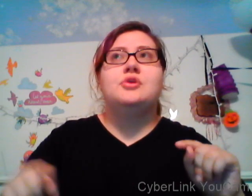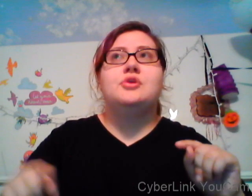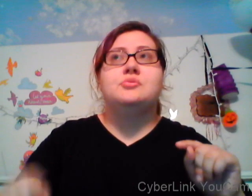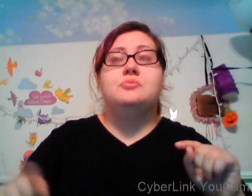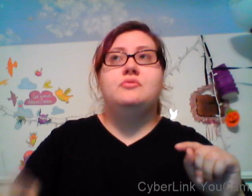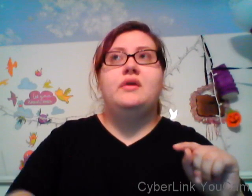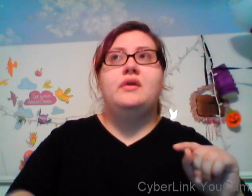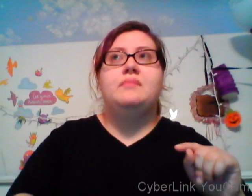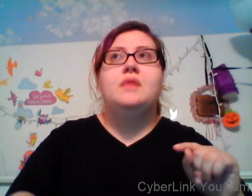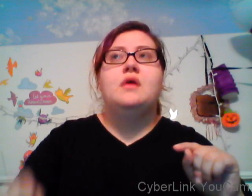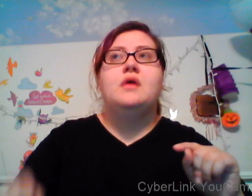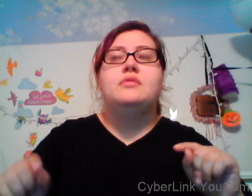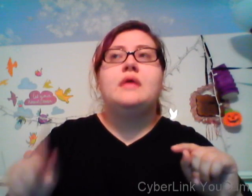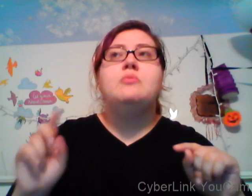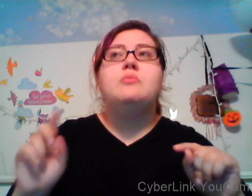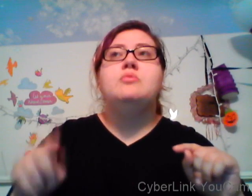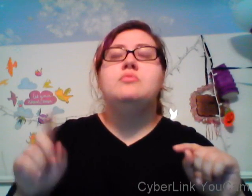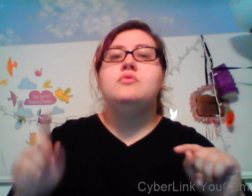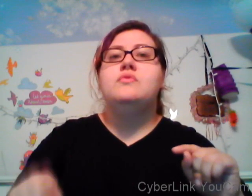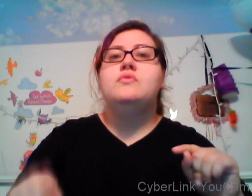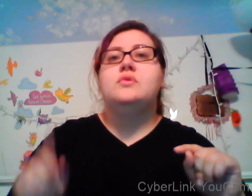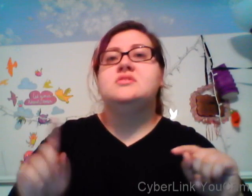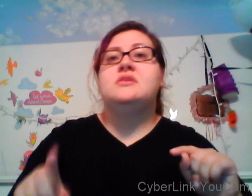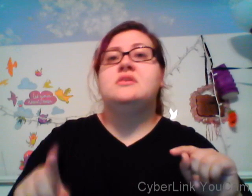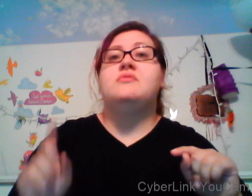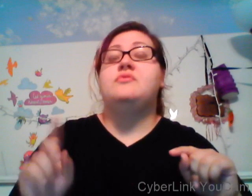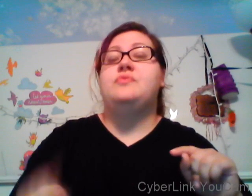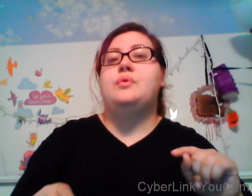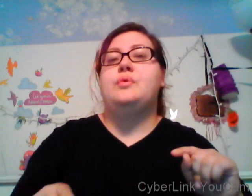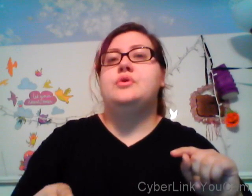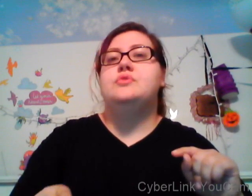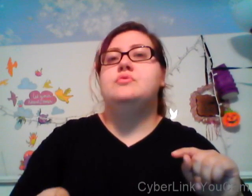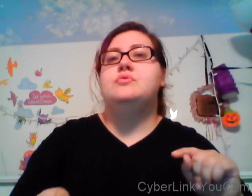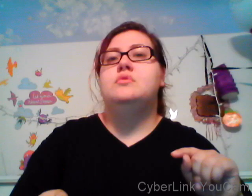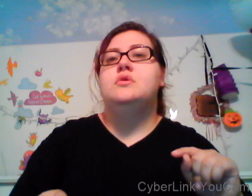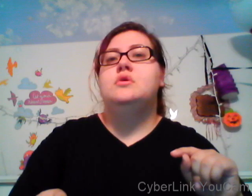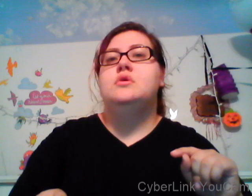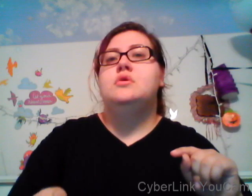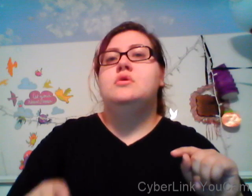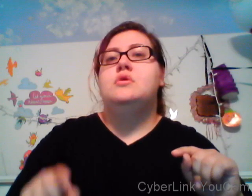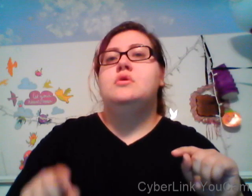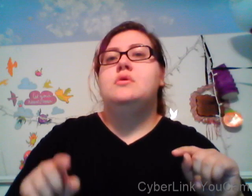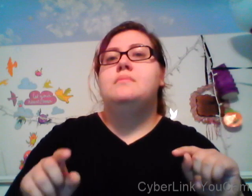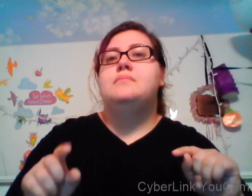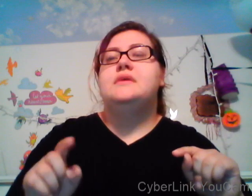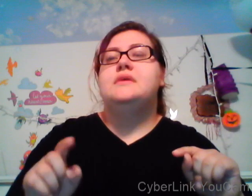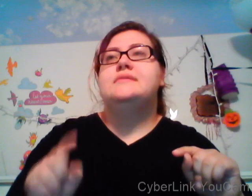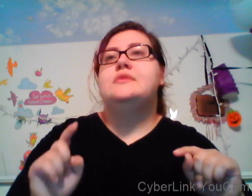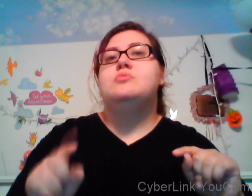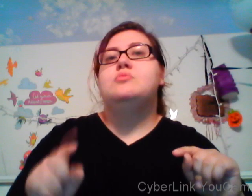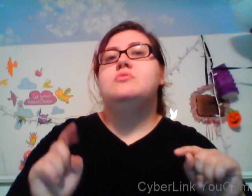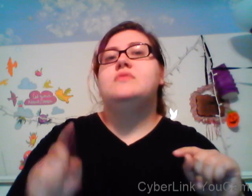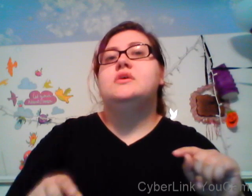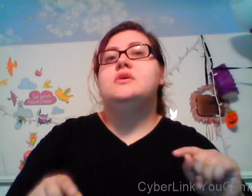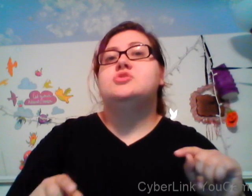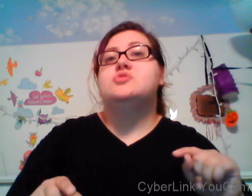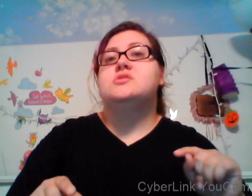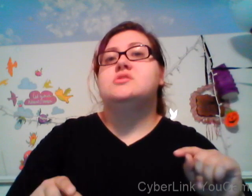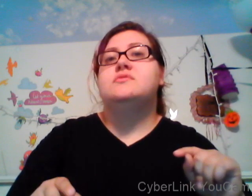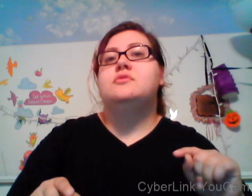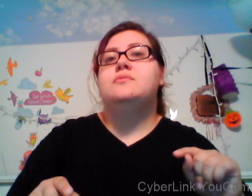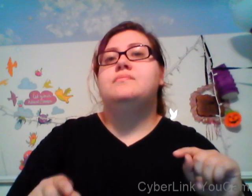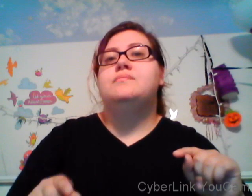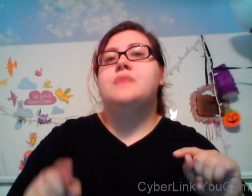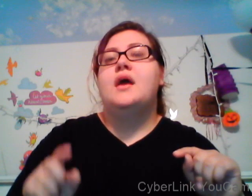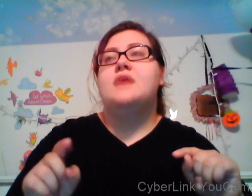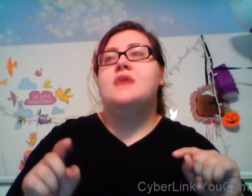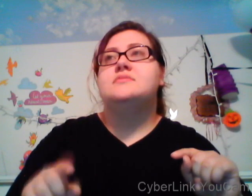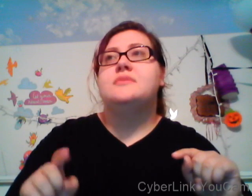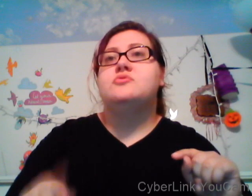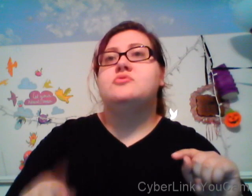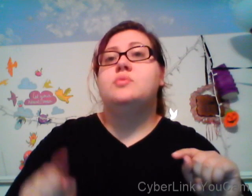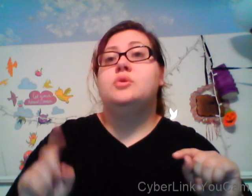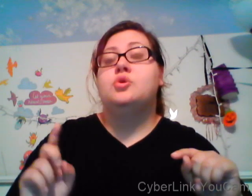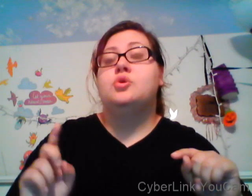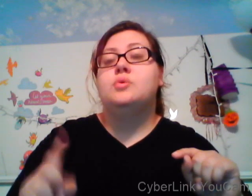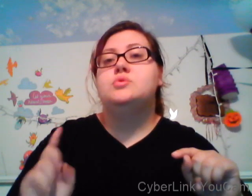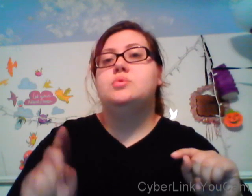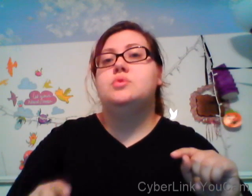with my family um my brother's in the Navy and he's being shipped and